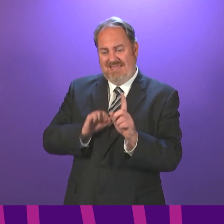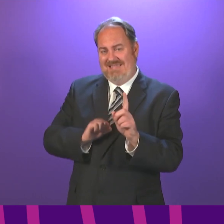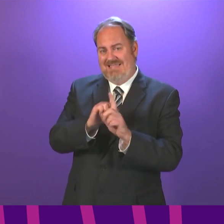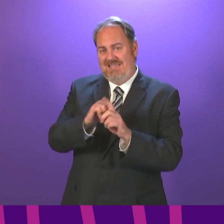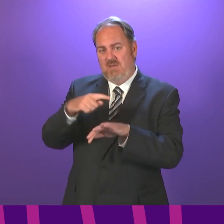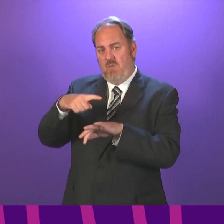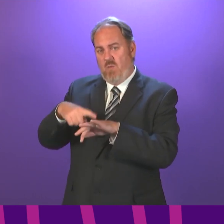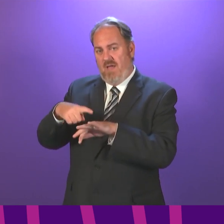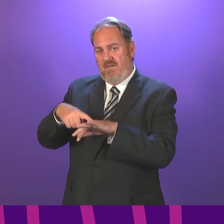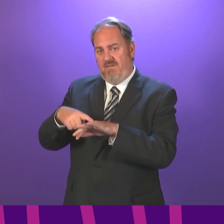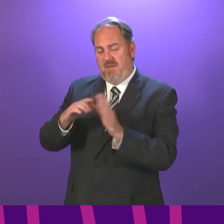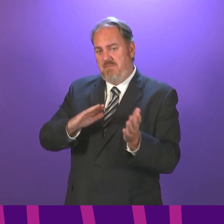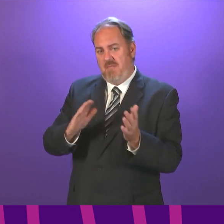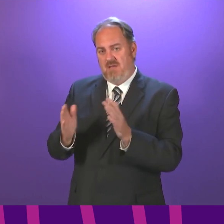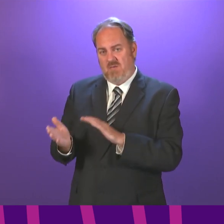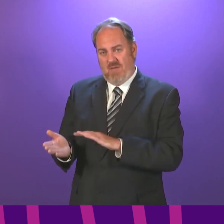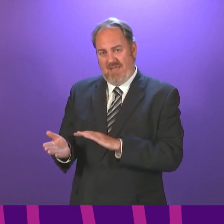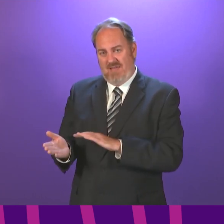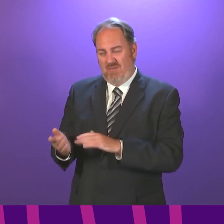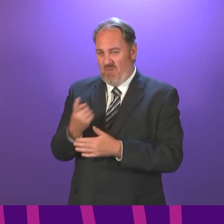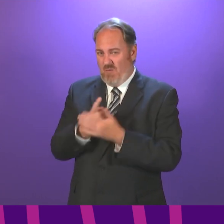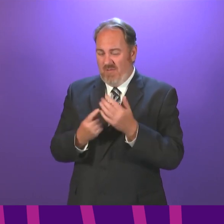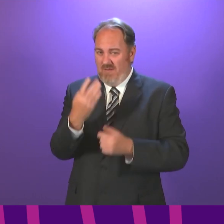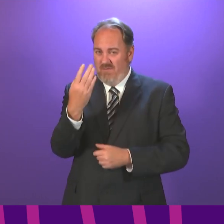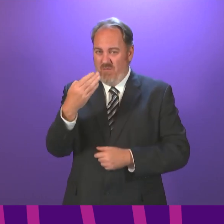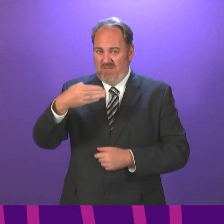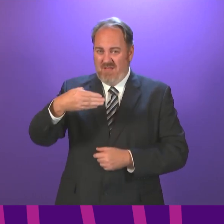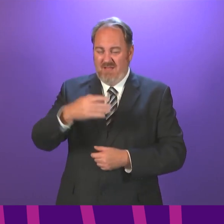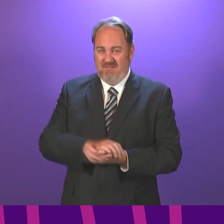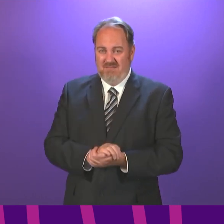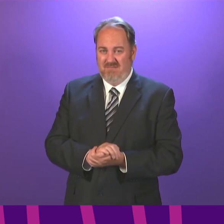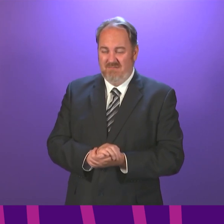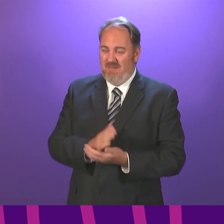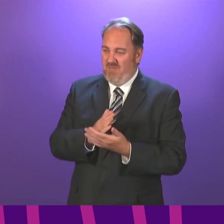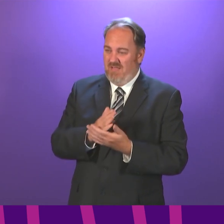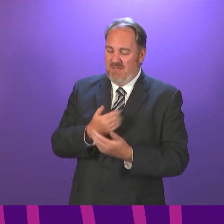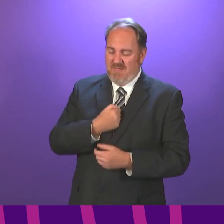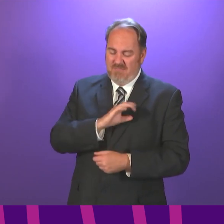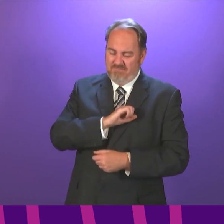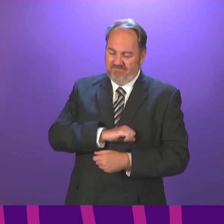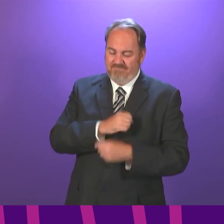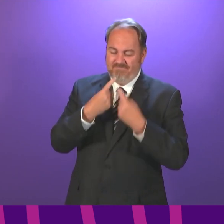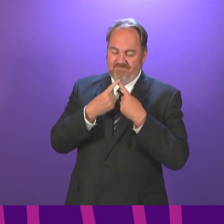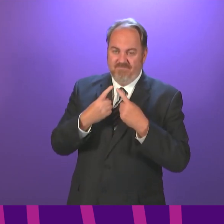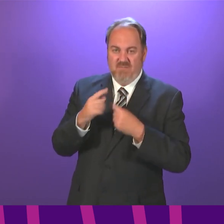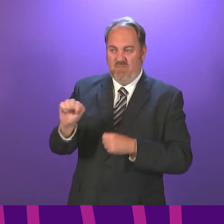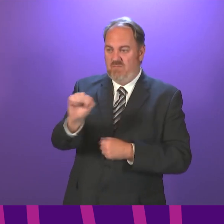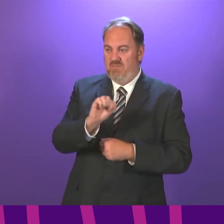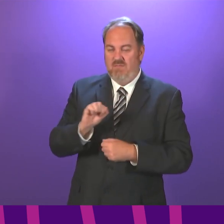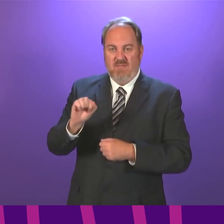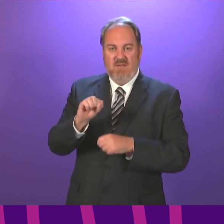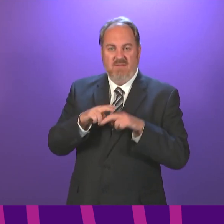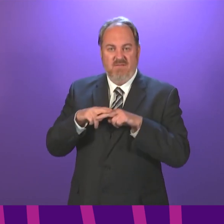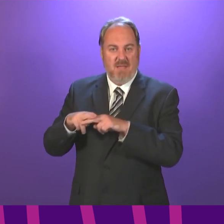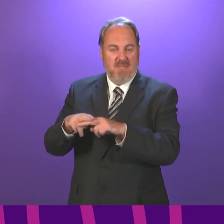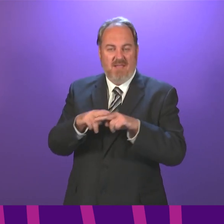Jane Morrison, and her wife has only fought her name. She died. I would like to put on record that I passing my sincere condolences to her and everyone else who has